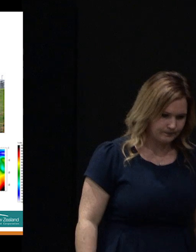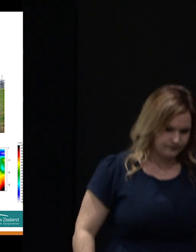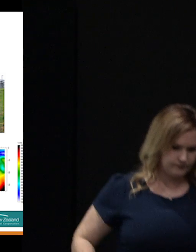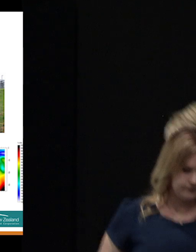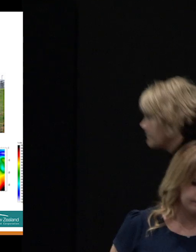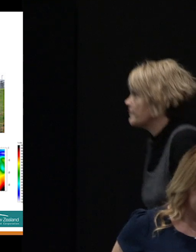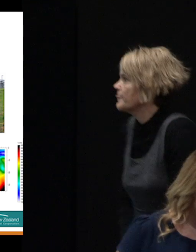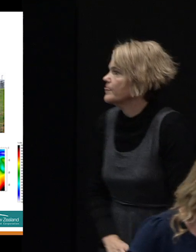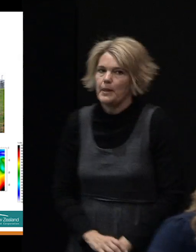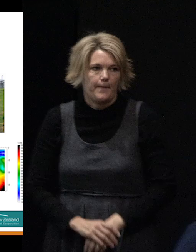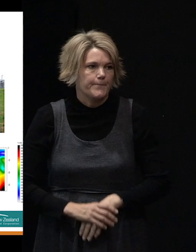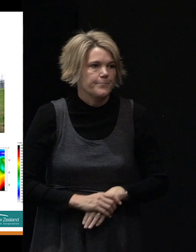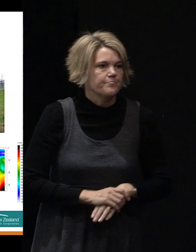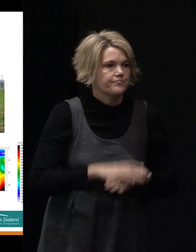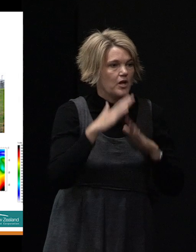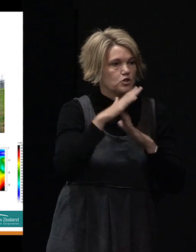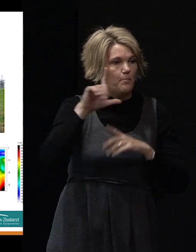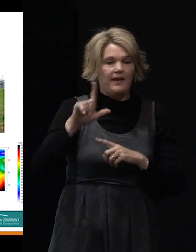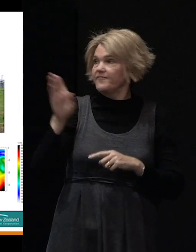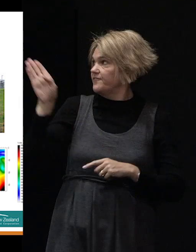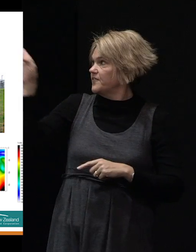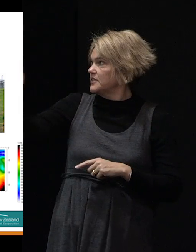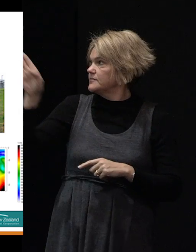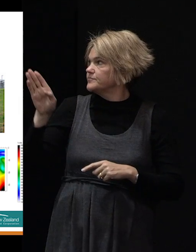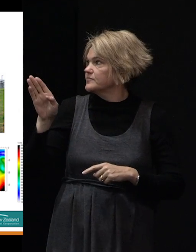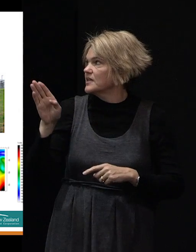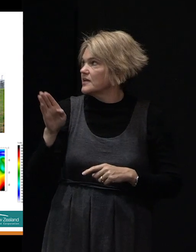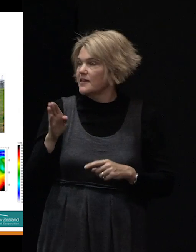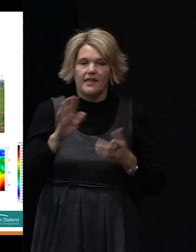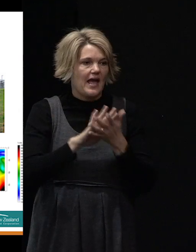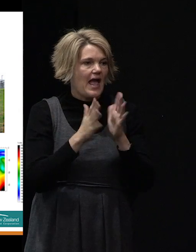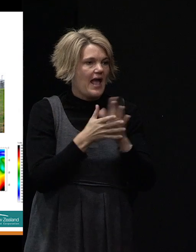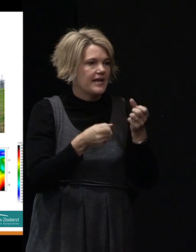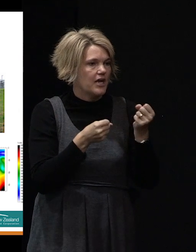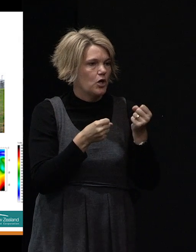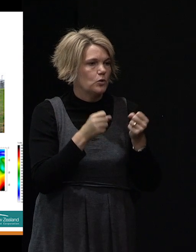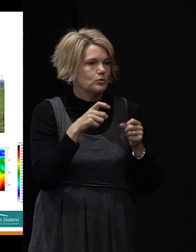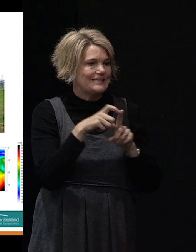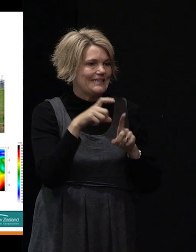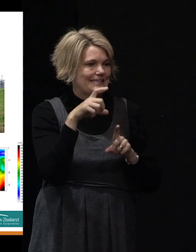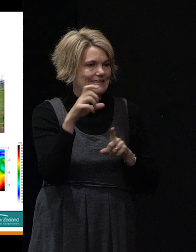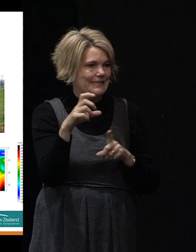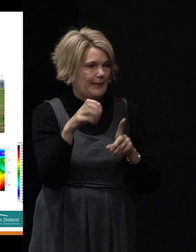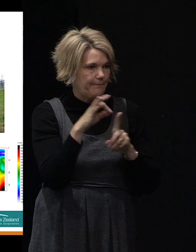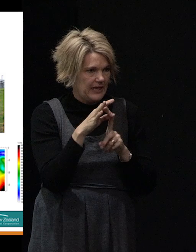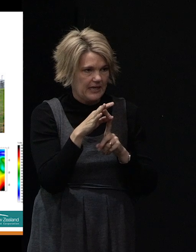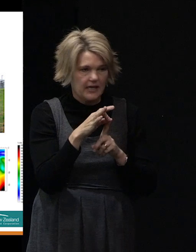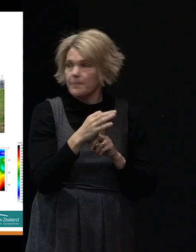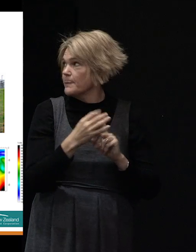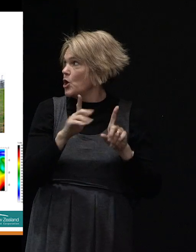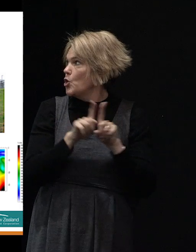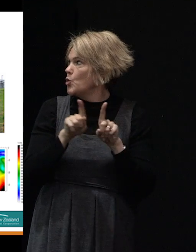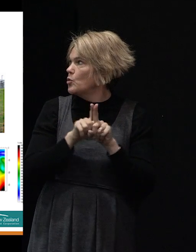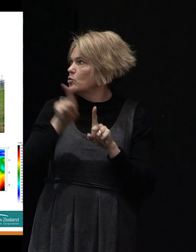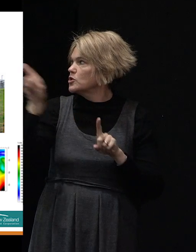Top left there is a view of a handheld DCP or dynamic cone penetrometer and I've also got a view there of some